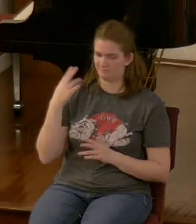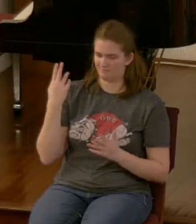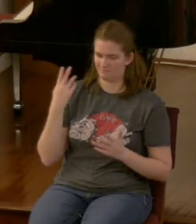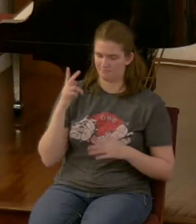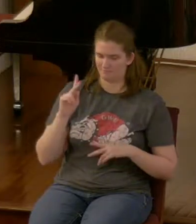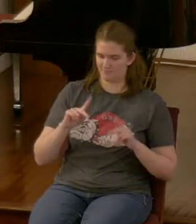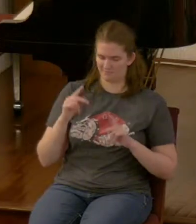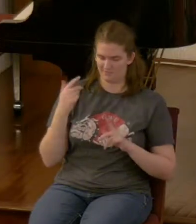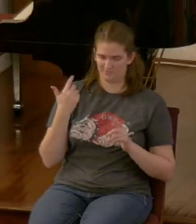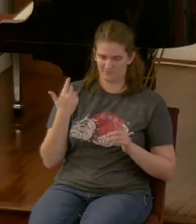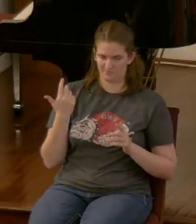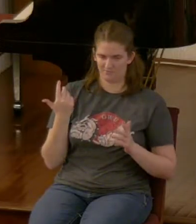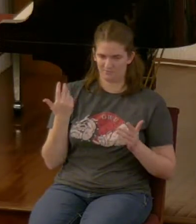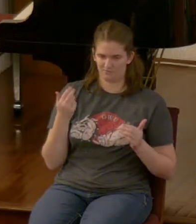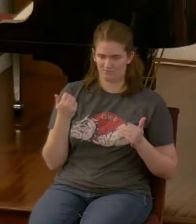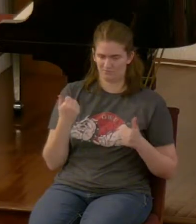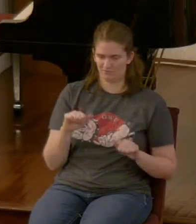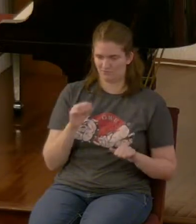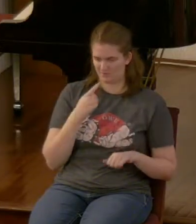written